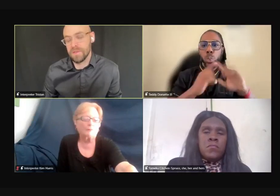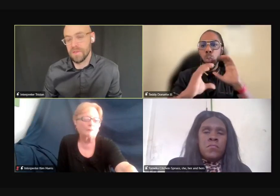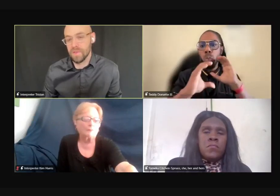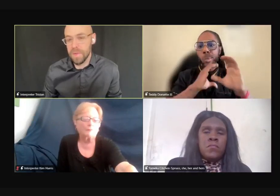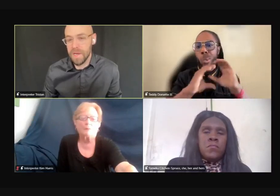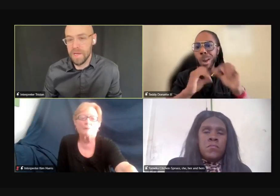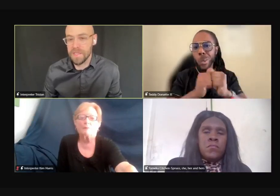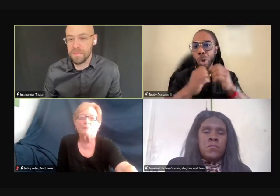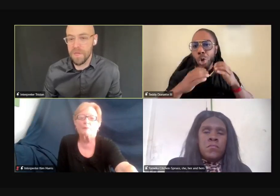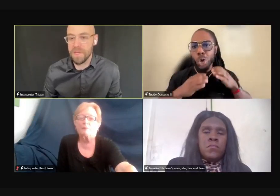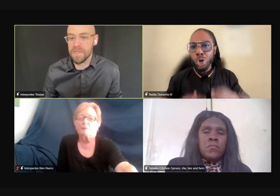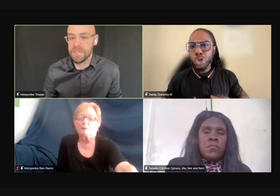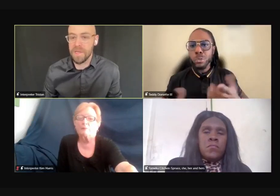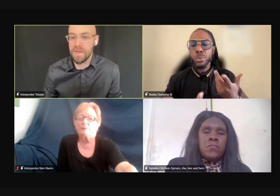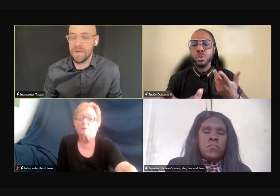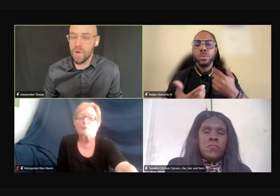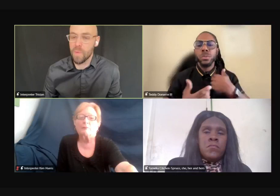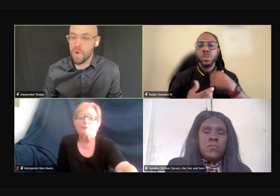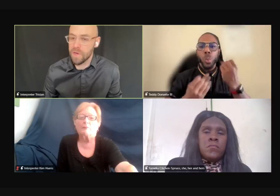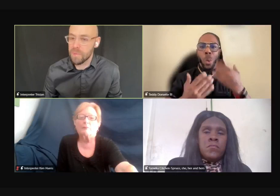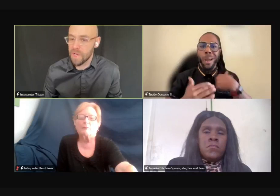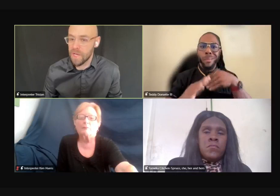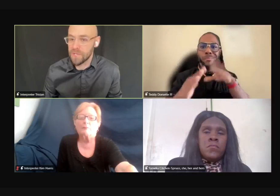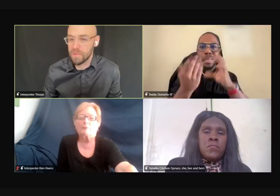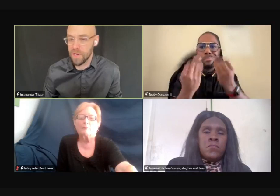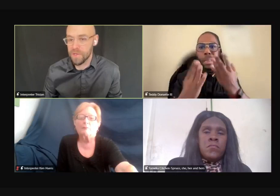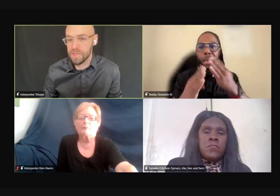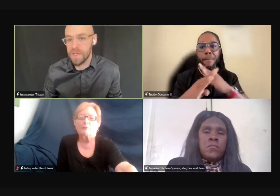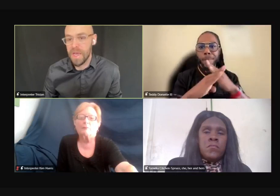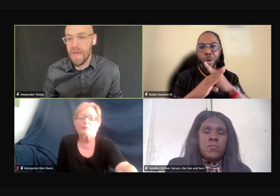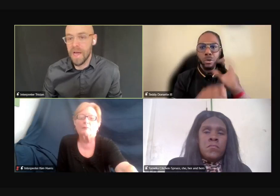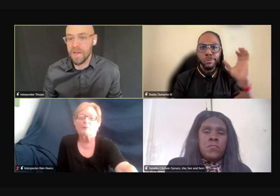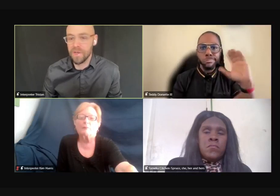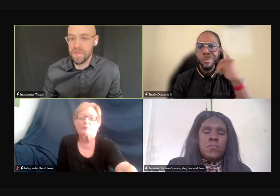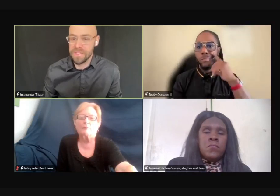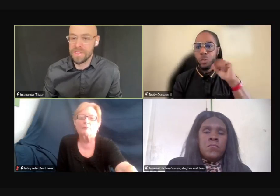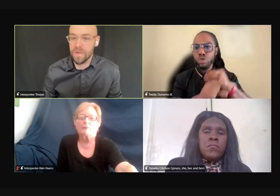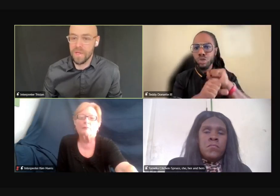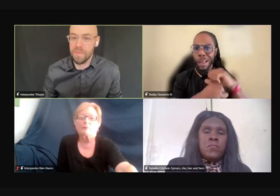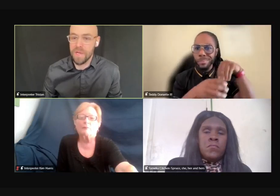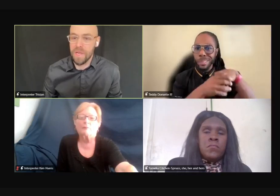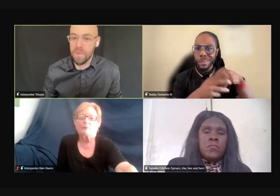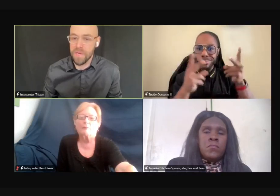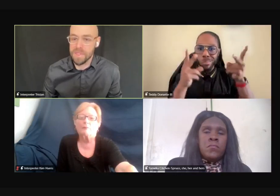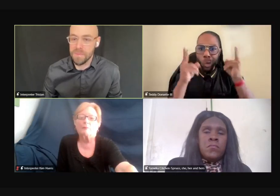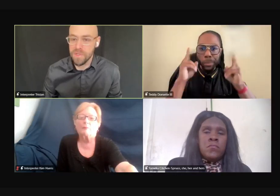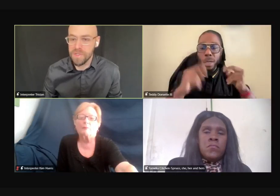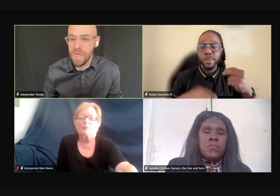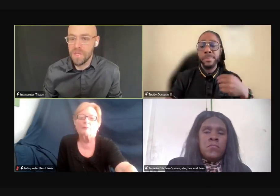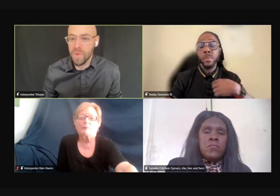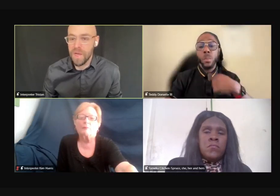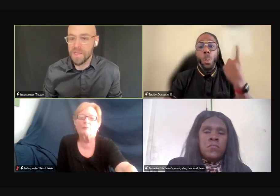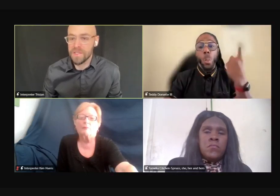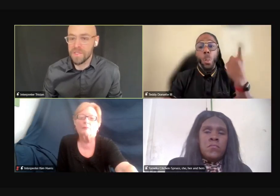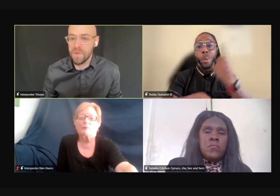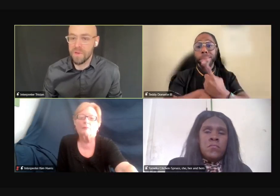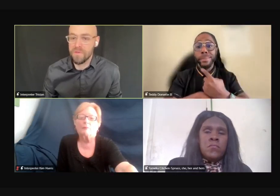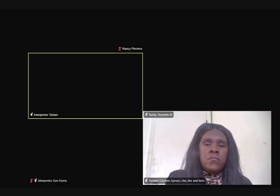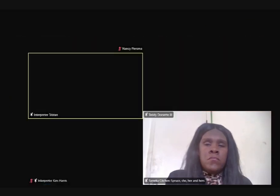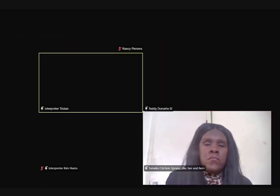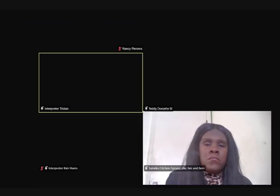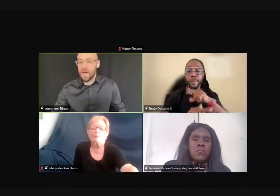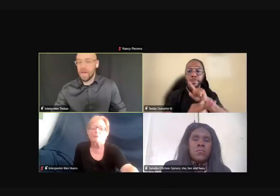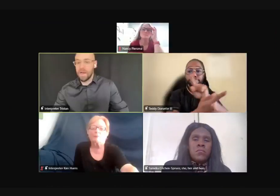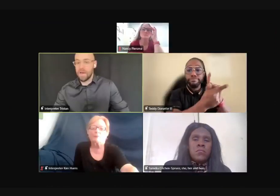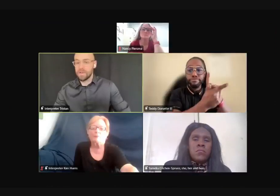discriminated against me because there were communication barriers. I couldn't necessarily communicate with customers, so I had to